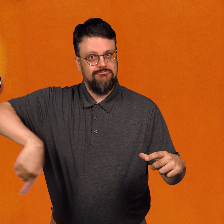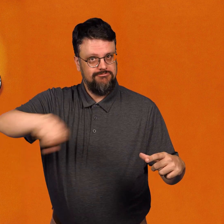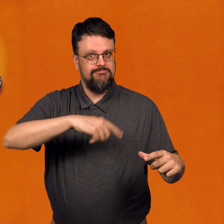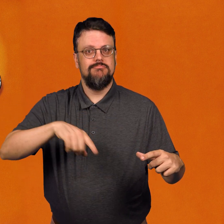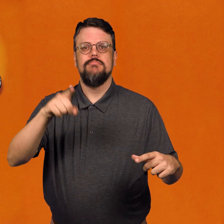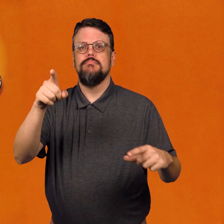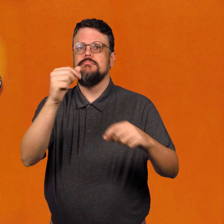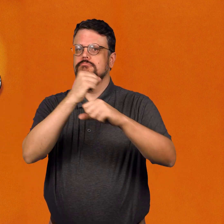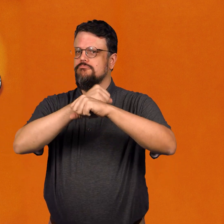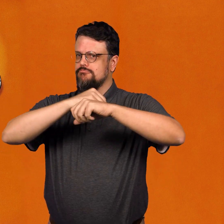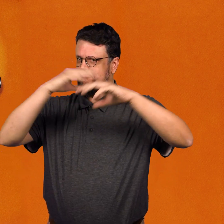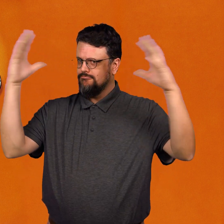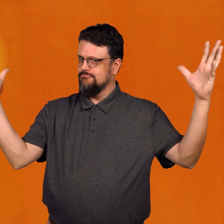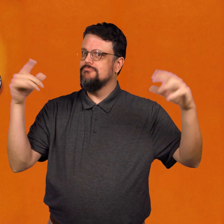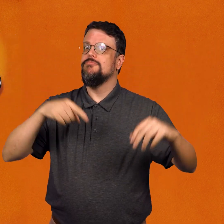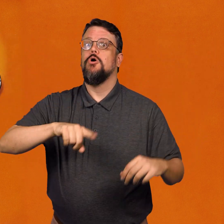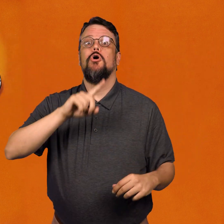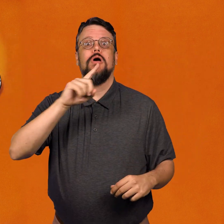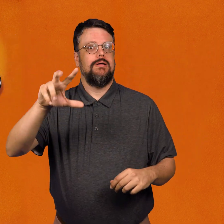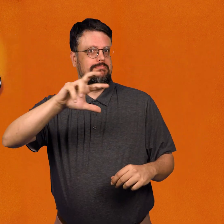If you pretend that the plate is a pizza pie,